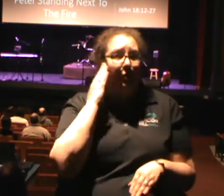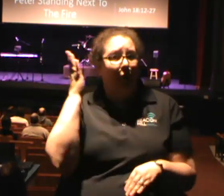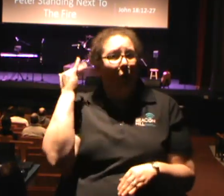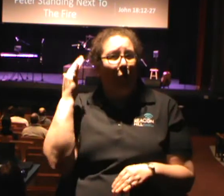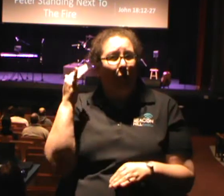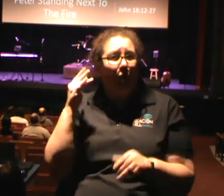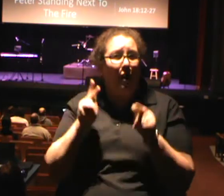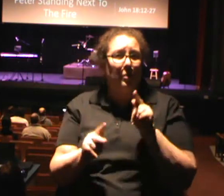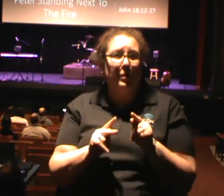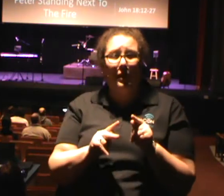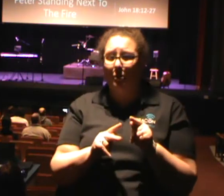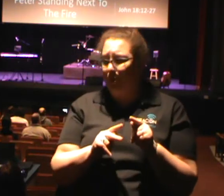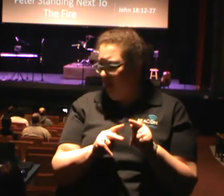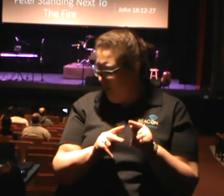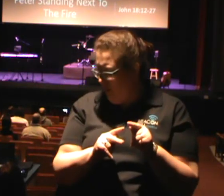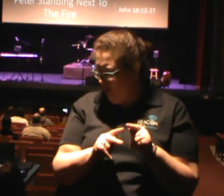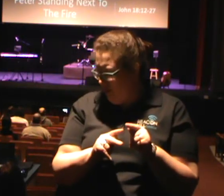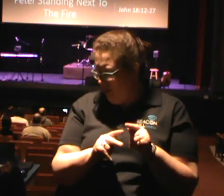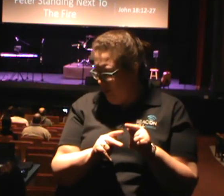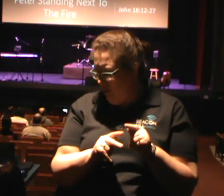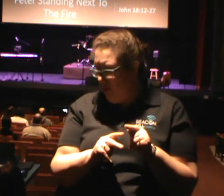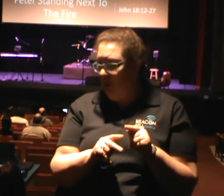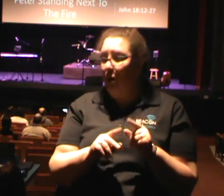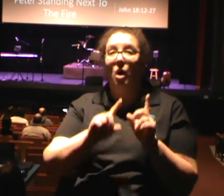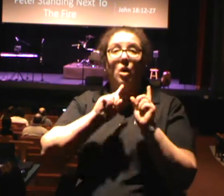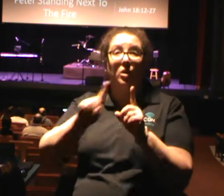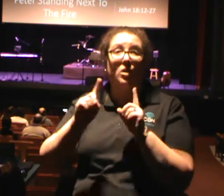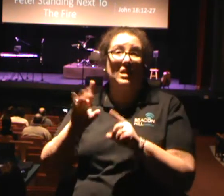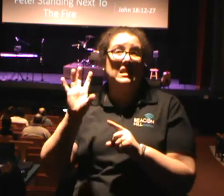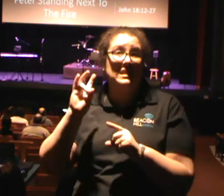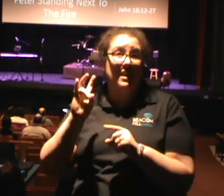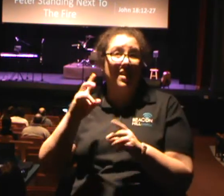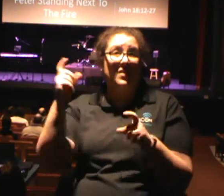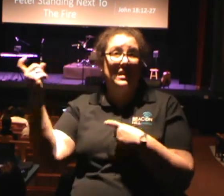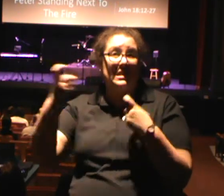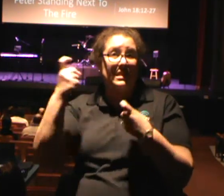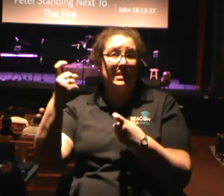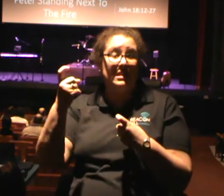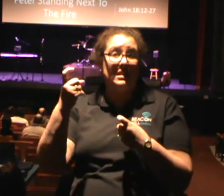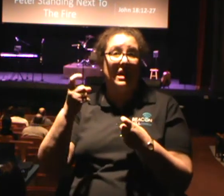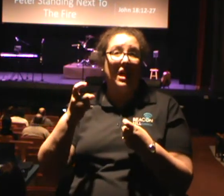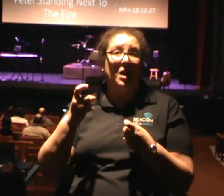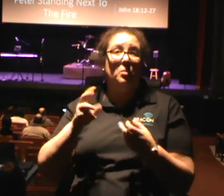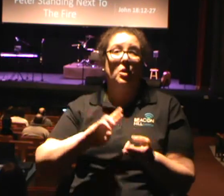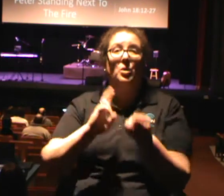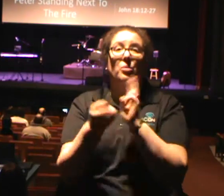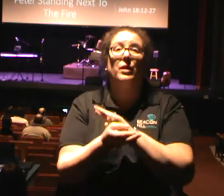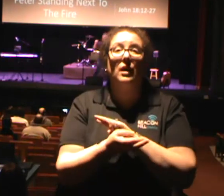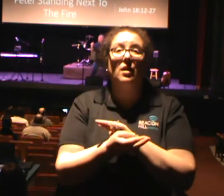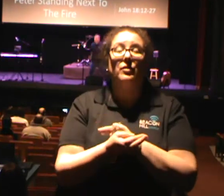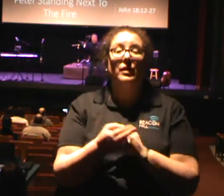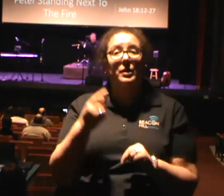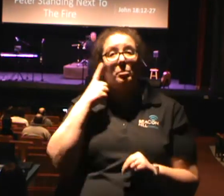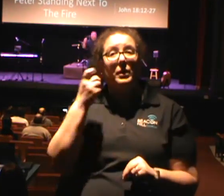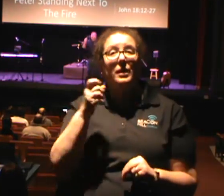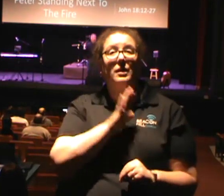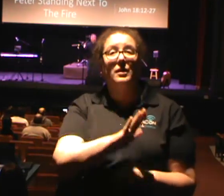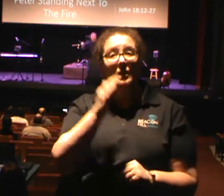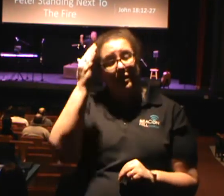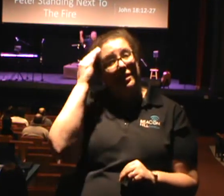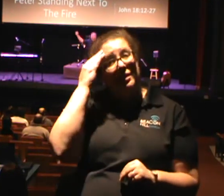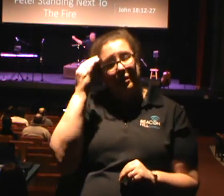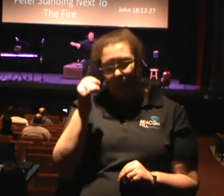are people who go to seven celebrate recoveries a week? Every night of the week they're going to celebrate recovery because they know